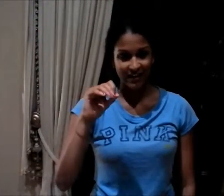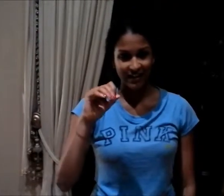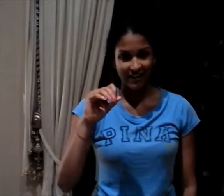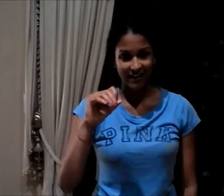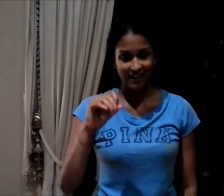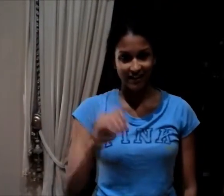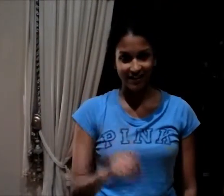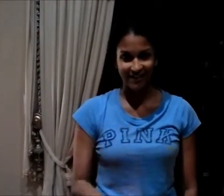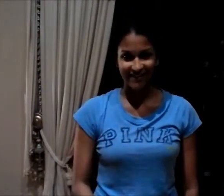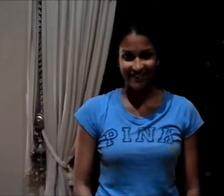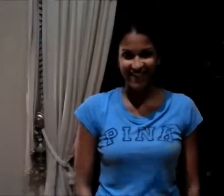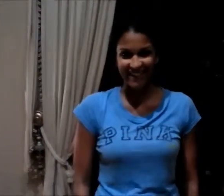That's it. actually do I'm not just